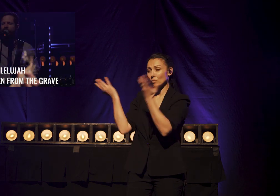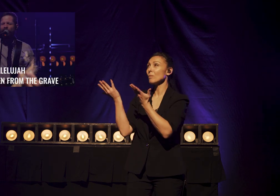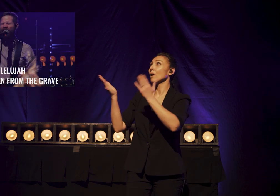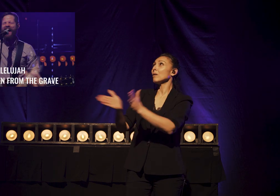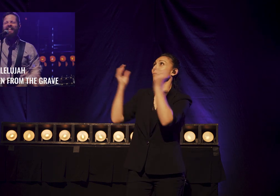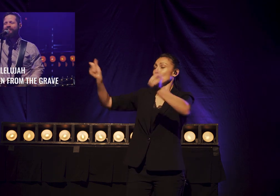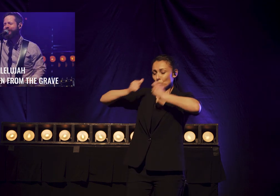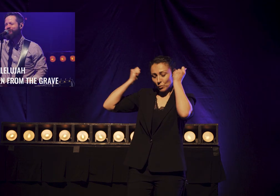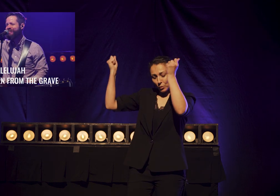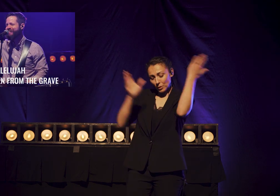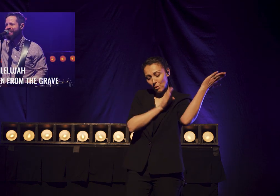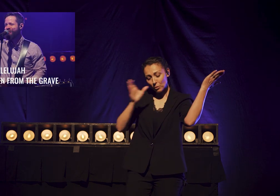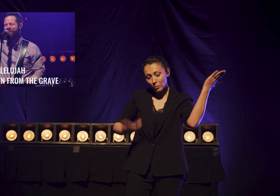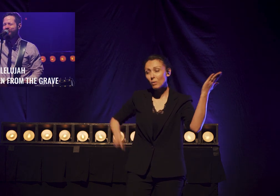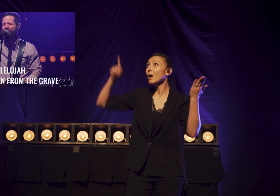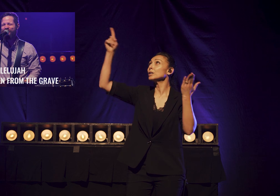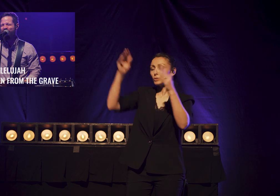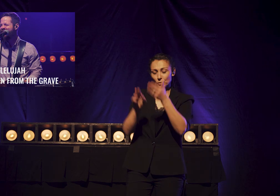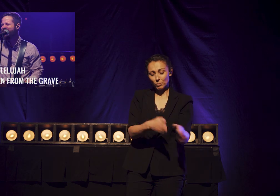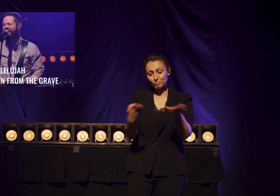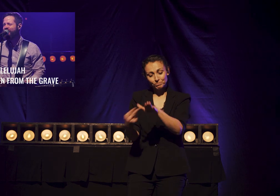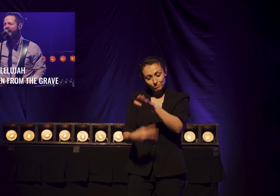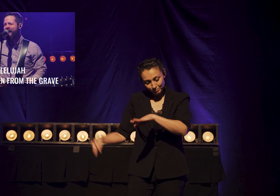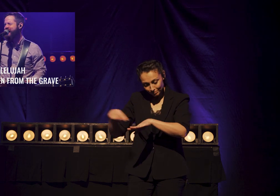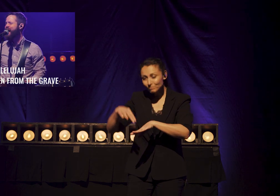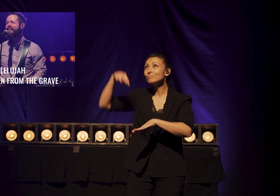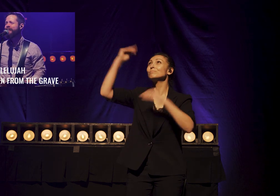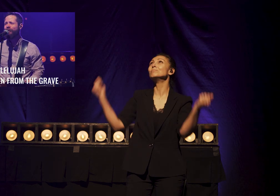Christ Is Risen From The Grave Hallelujah